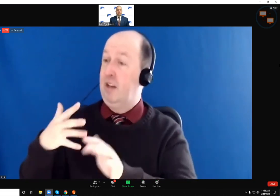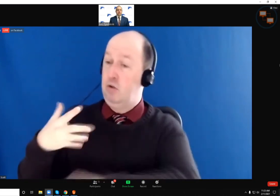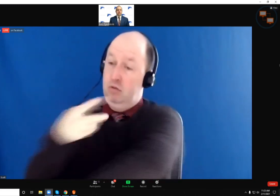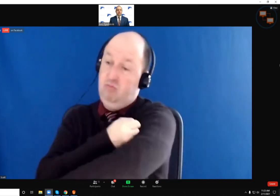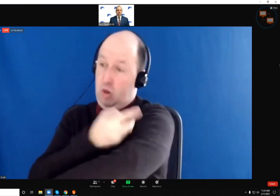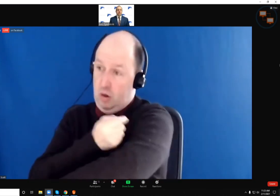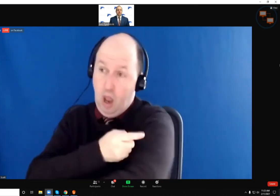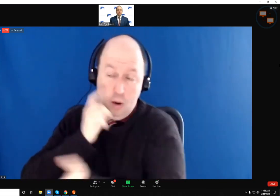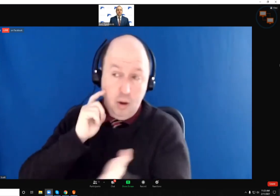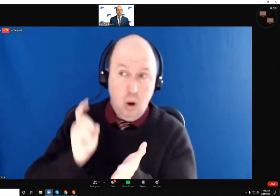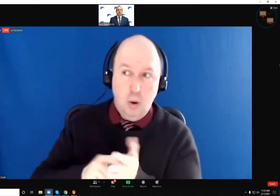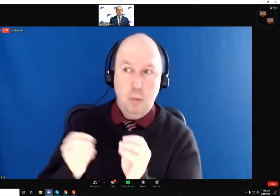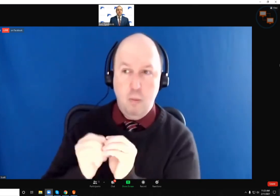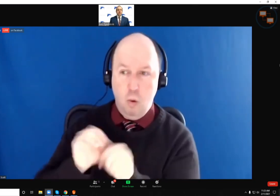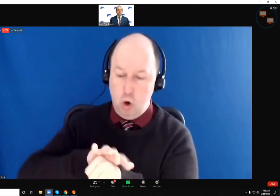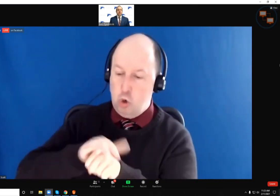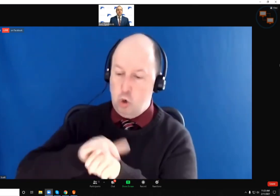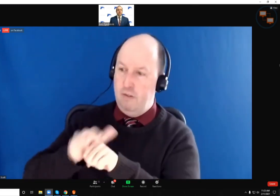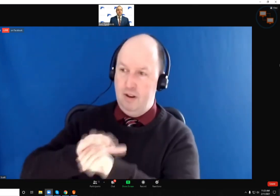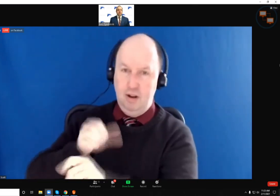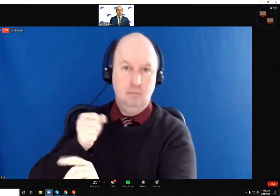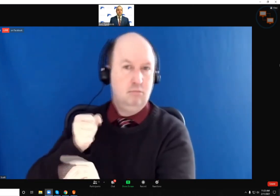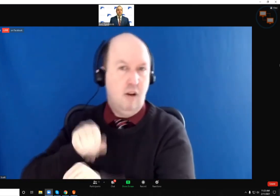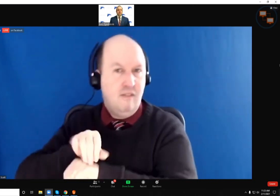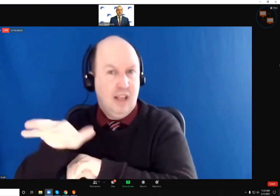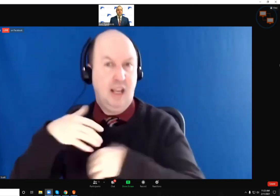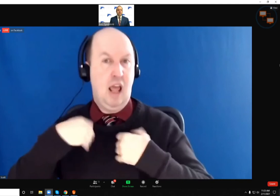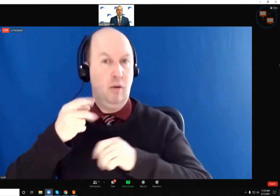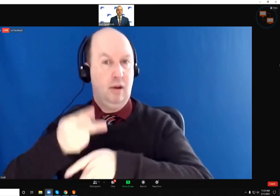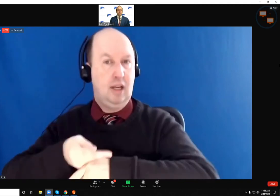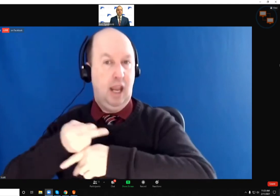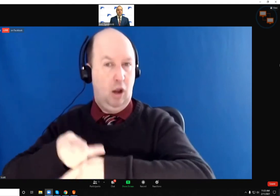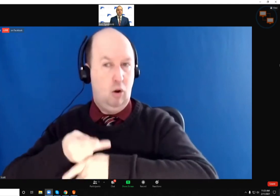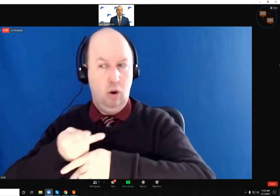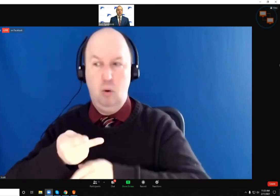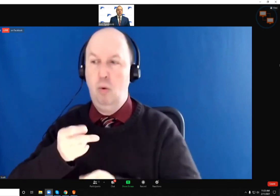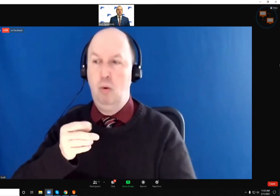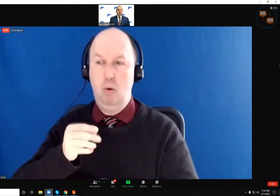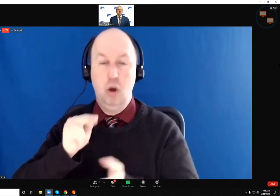and nursing home residents? Are we starting to see some of them drop off?